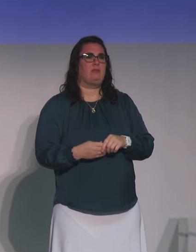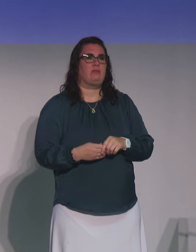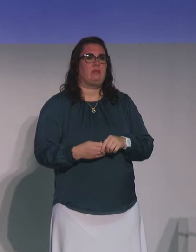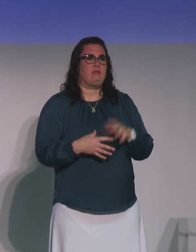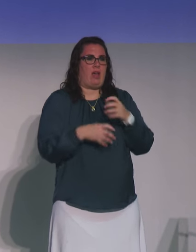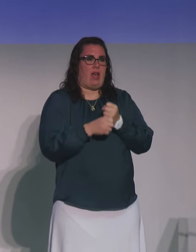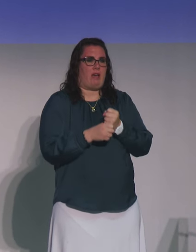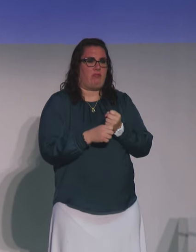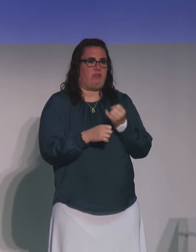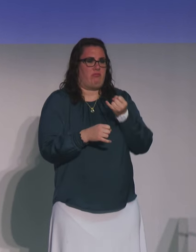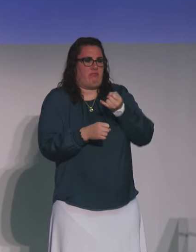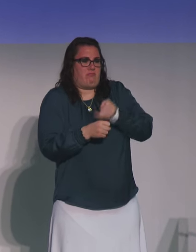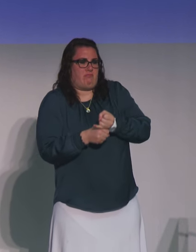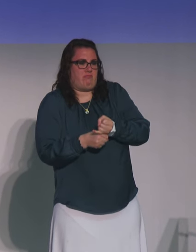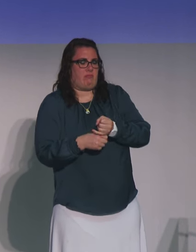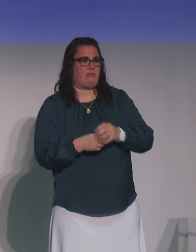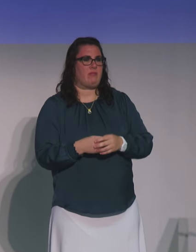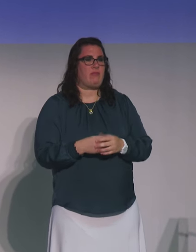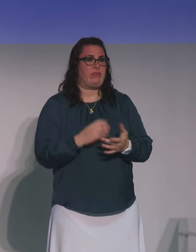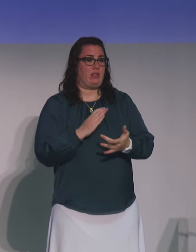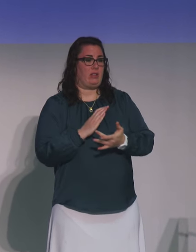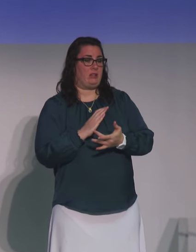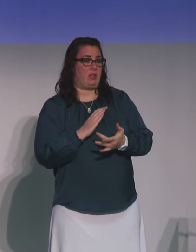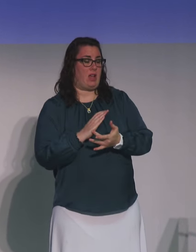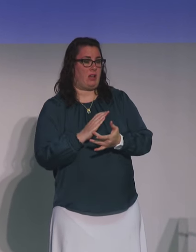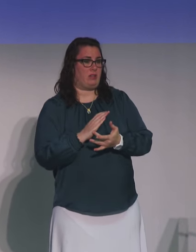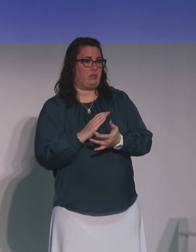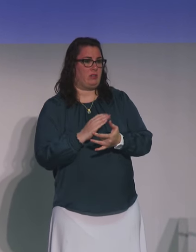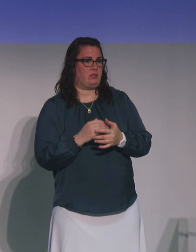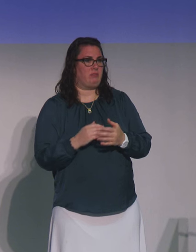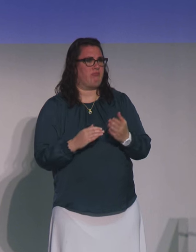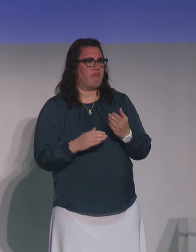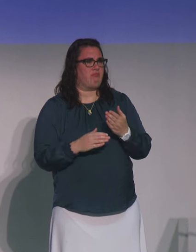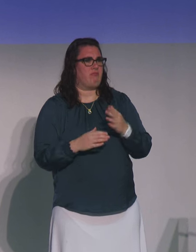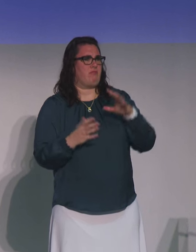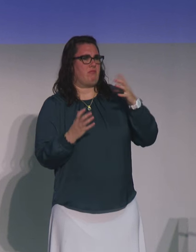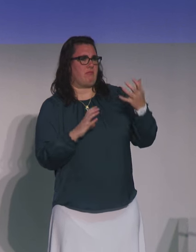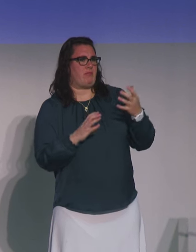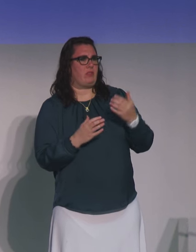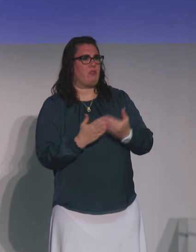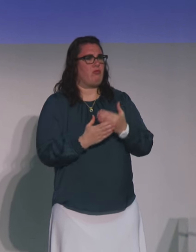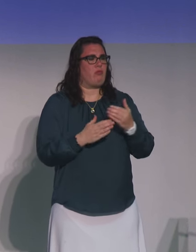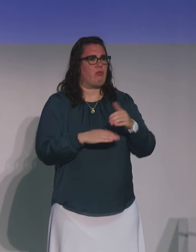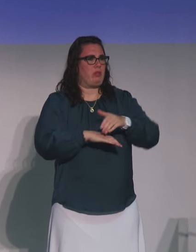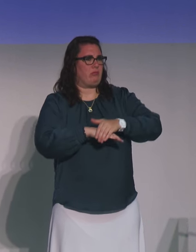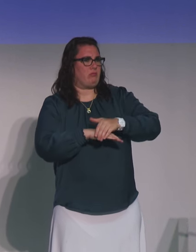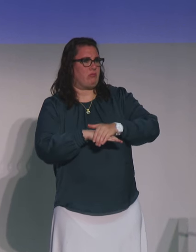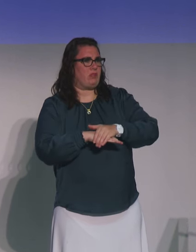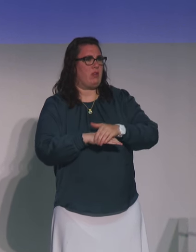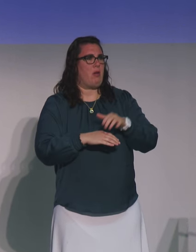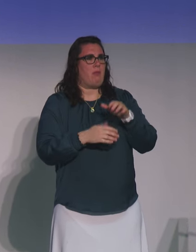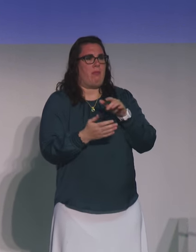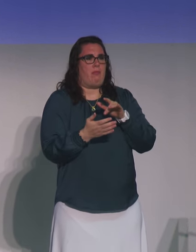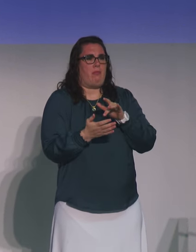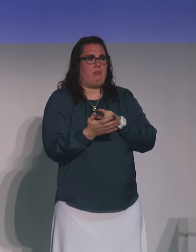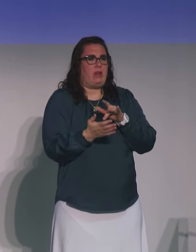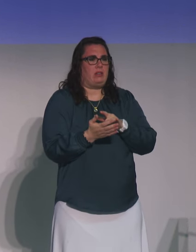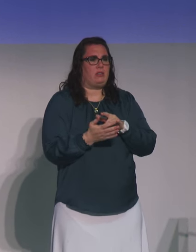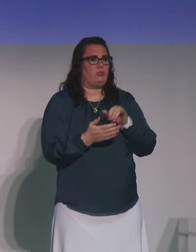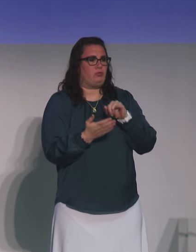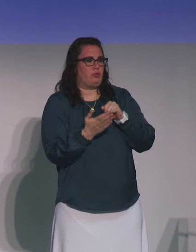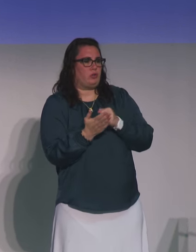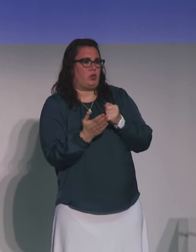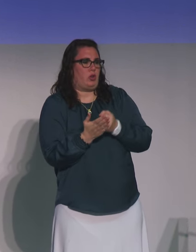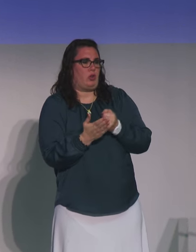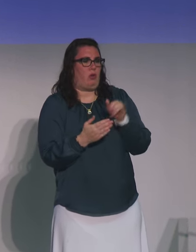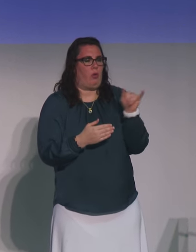Health Innovation Summit, Tech Crunch Disrupt, in the New England Journal of Medicine, and in the Journal of American